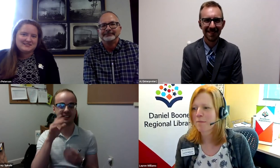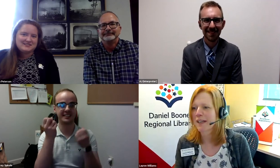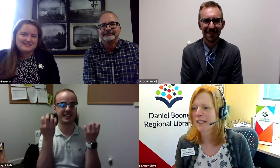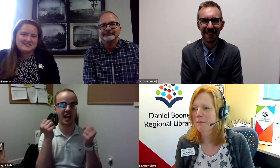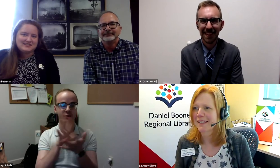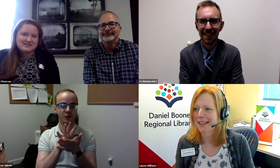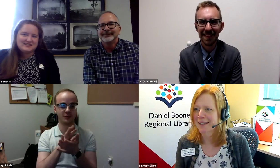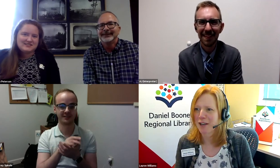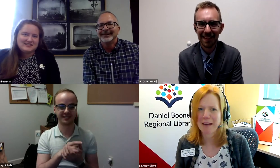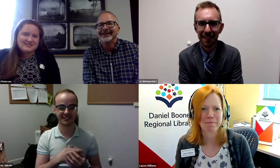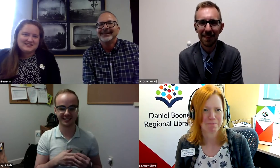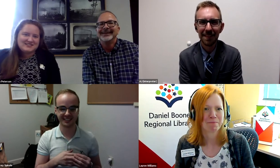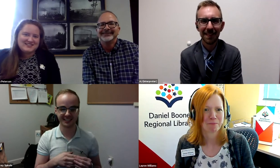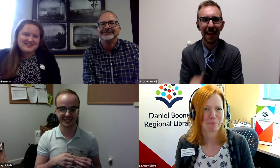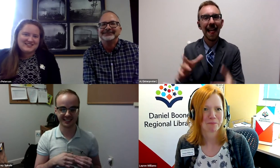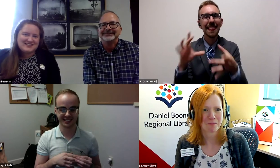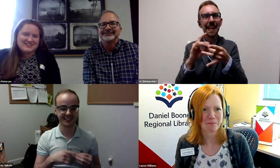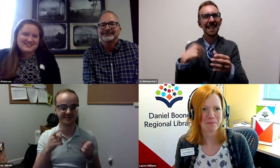I'm putting some of these links in the chat.